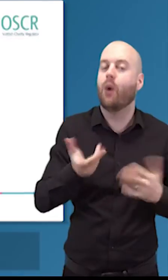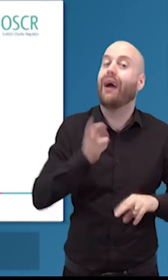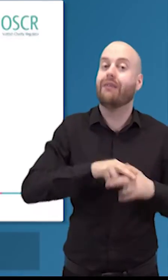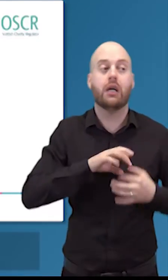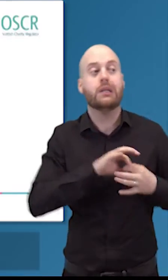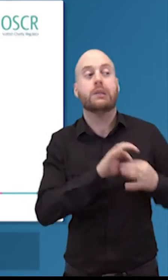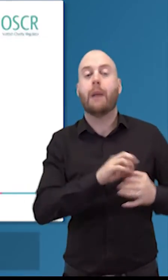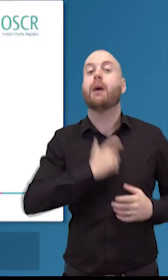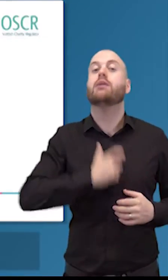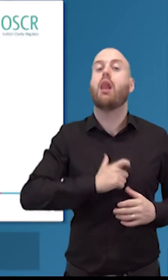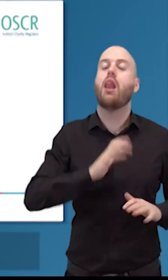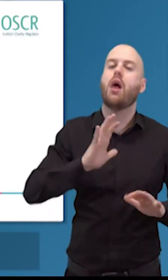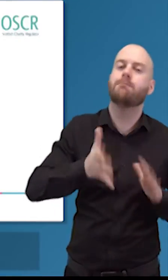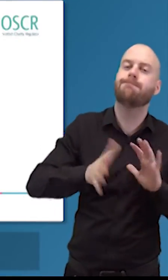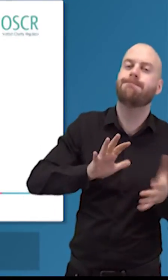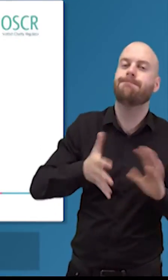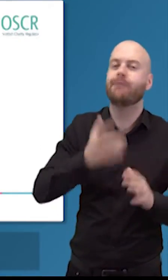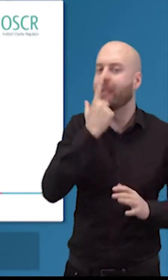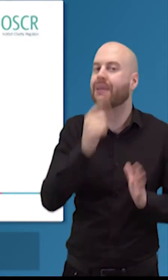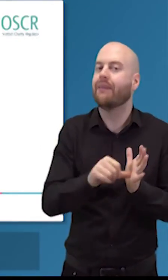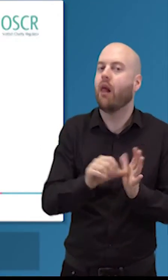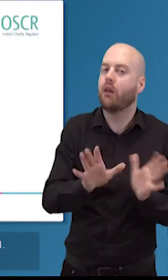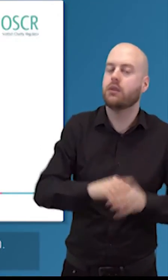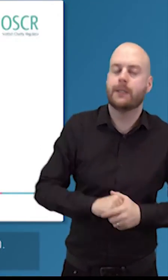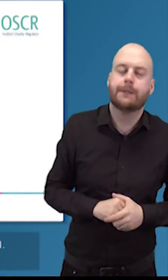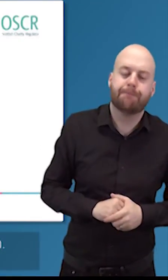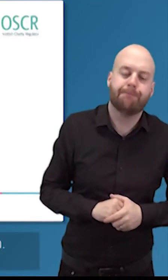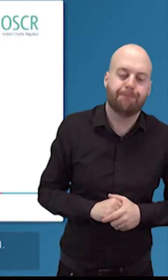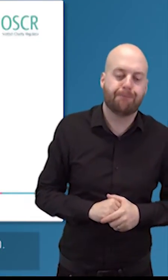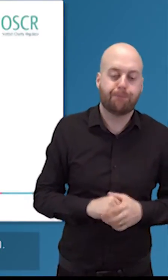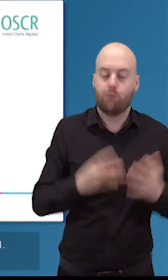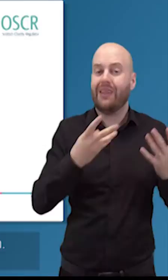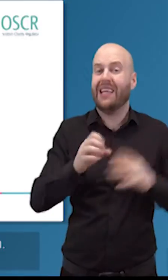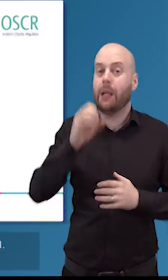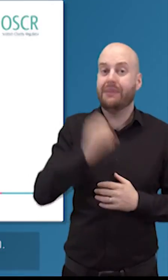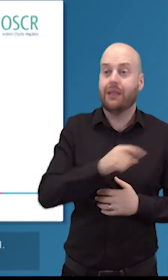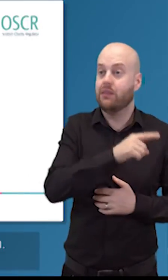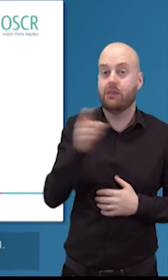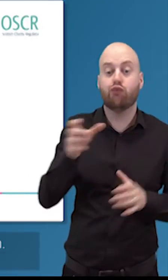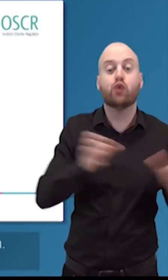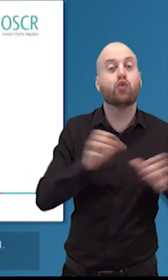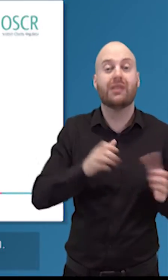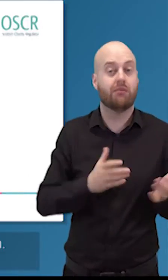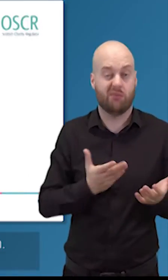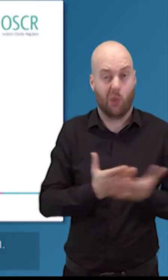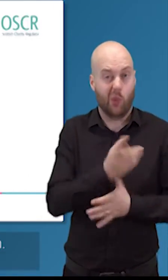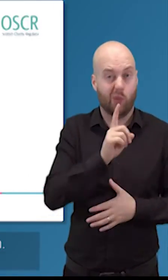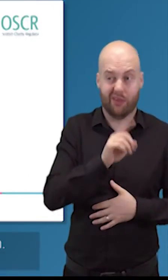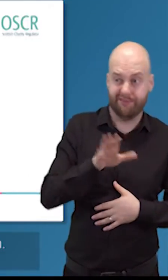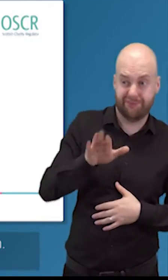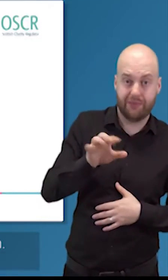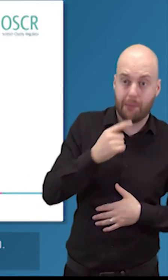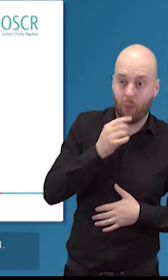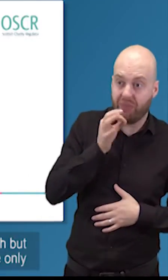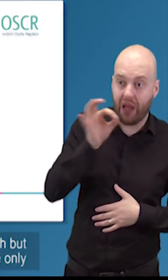you've only got that makeup of a board that can be quite a tricky thing ninety percent of charities um recruit through word of